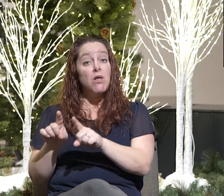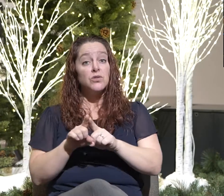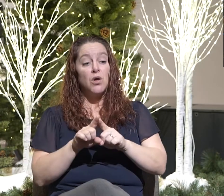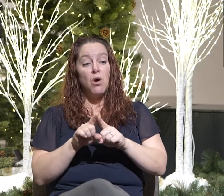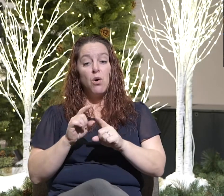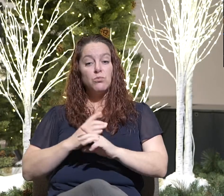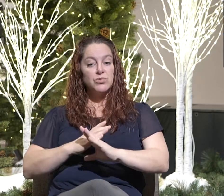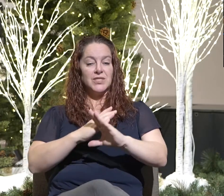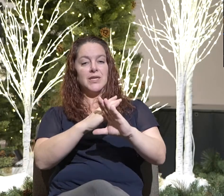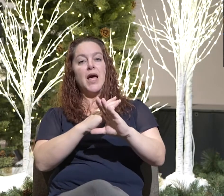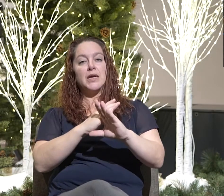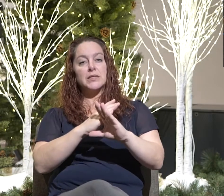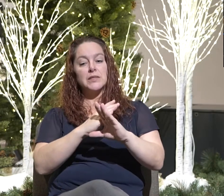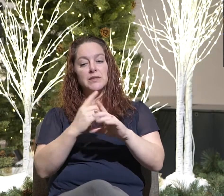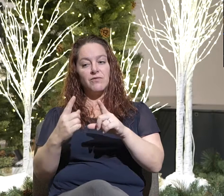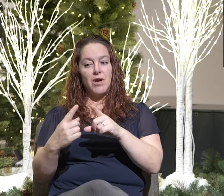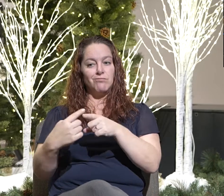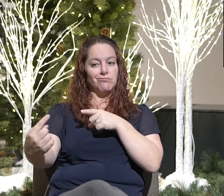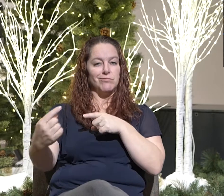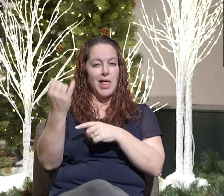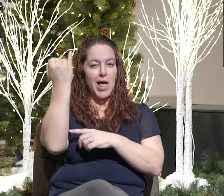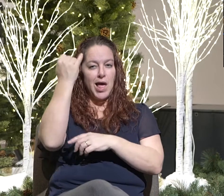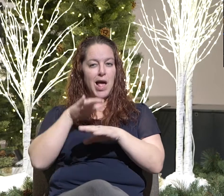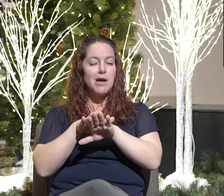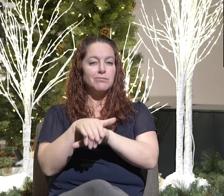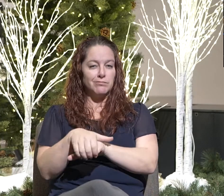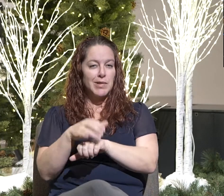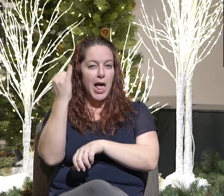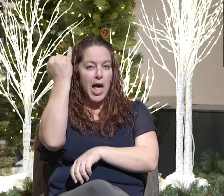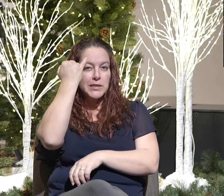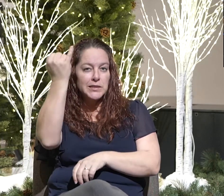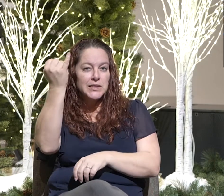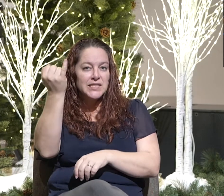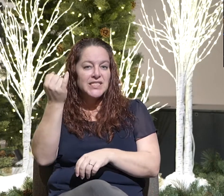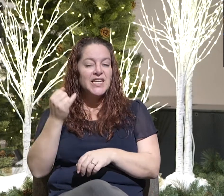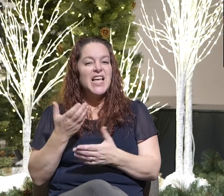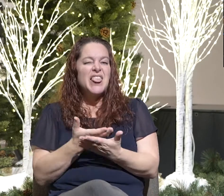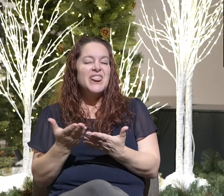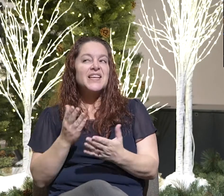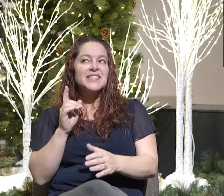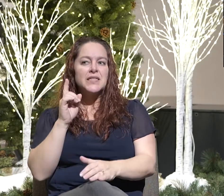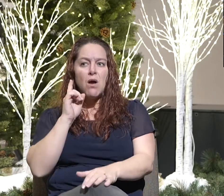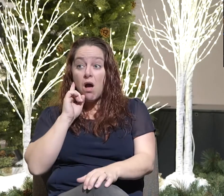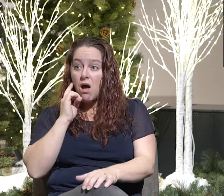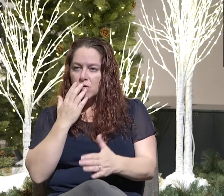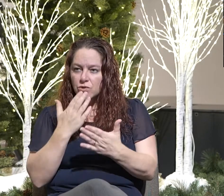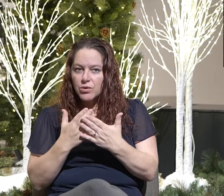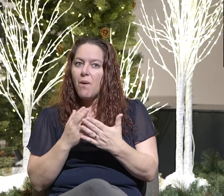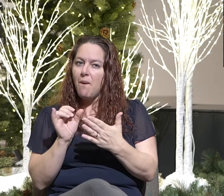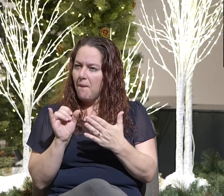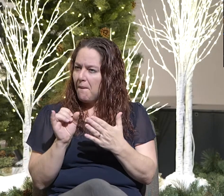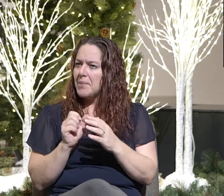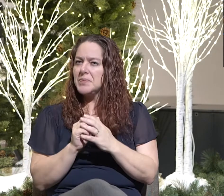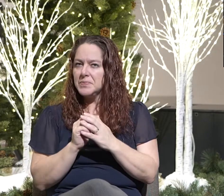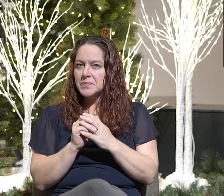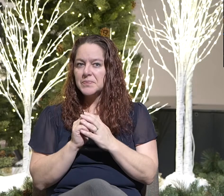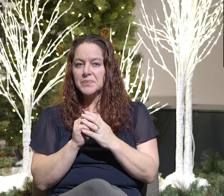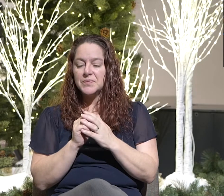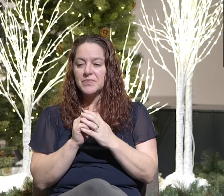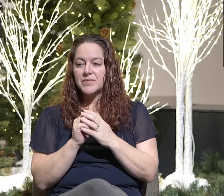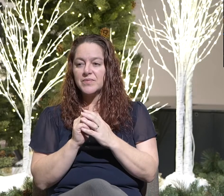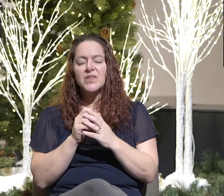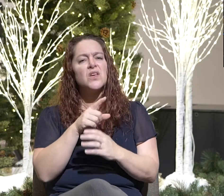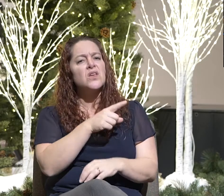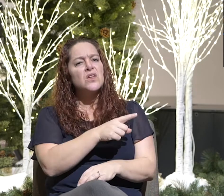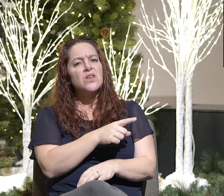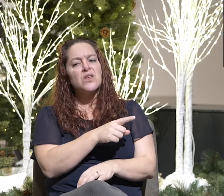counterfeit ideas. Those things that sound good, that tickle our ear. Like, oh yeah, I mean that, I mean, did